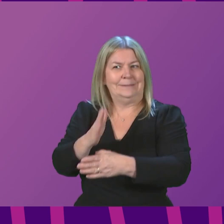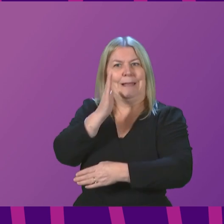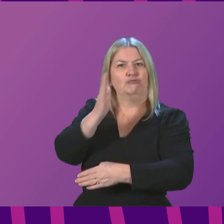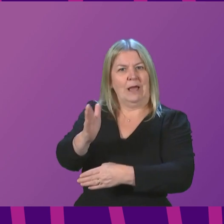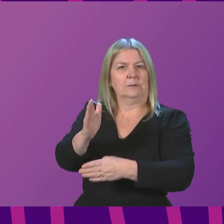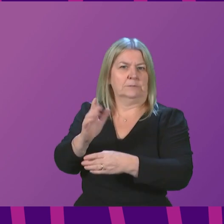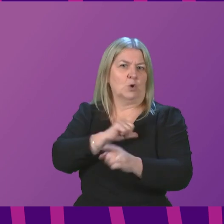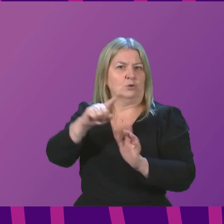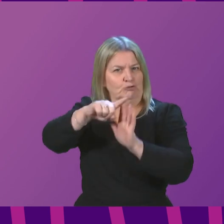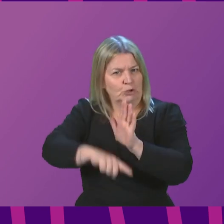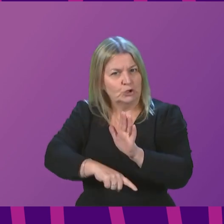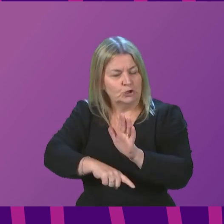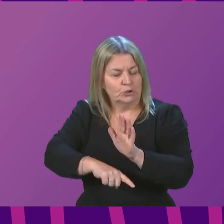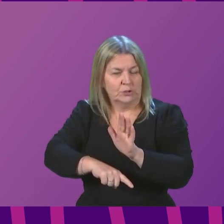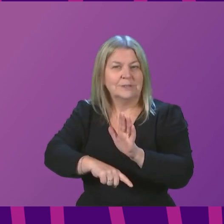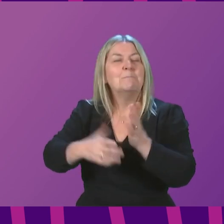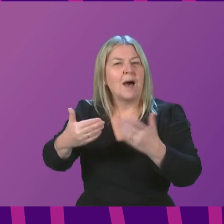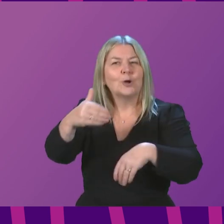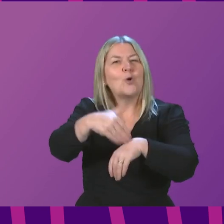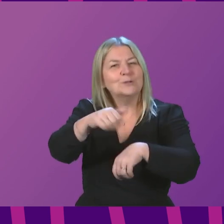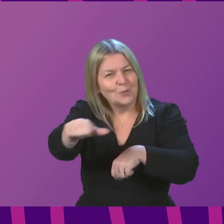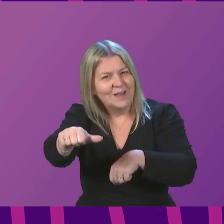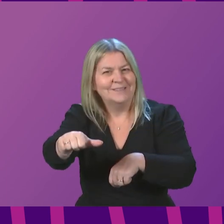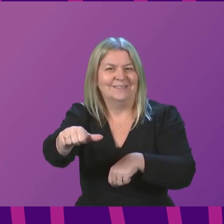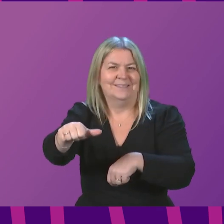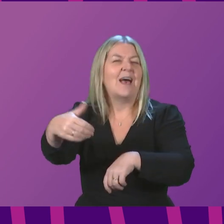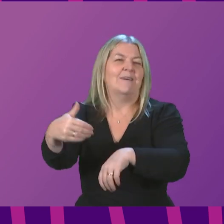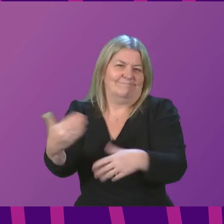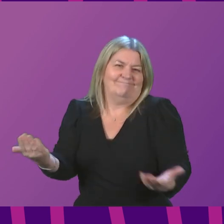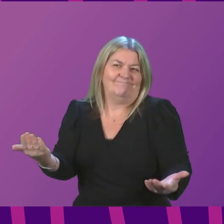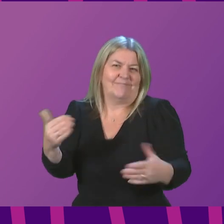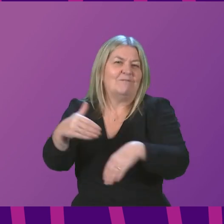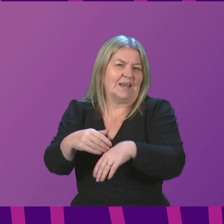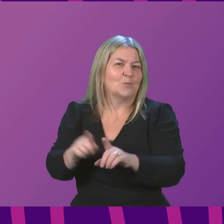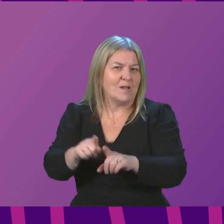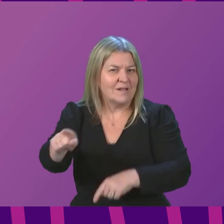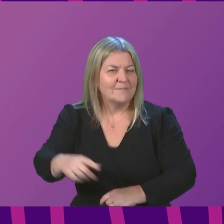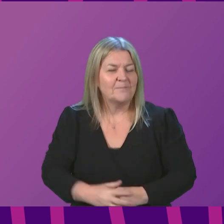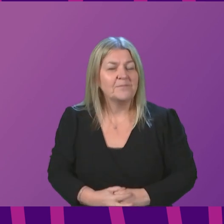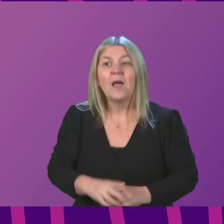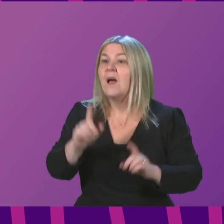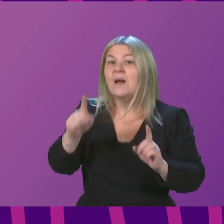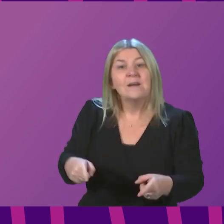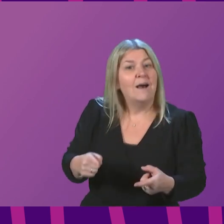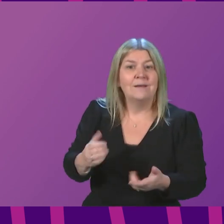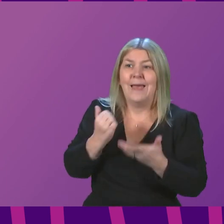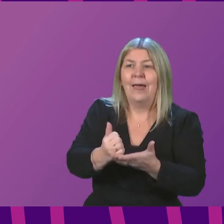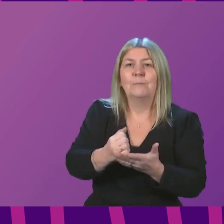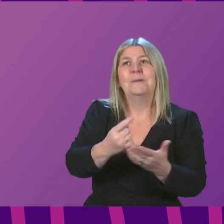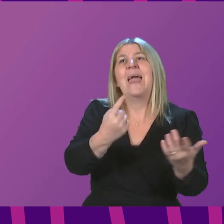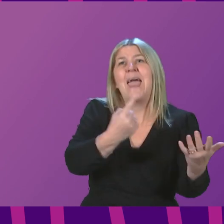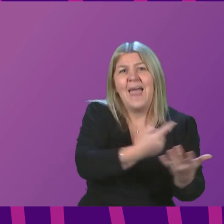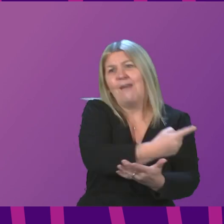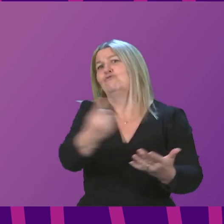effect. We cannot compensate every business, I have said that already, without further significant funding